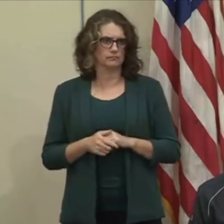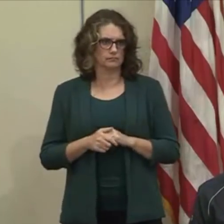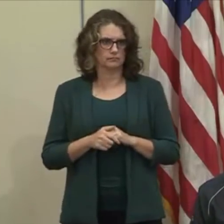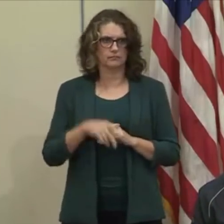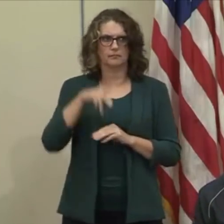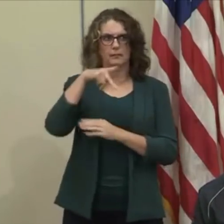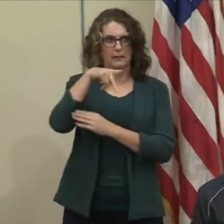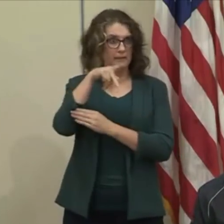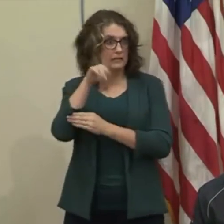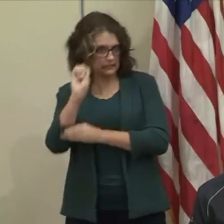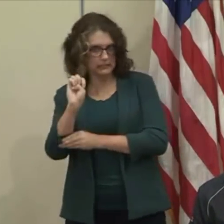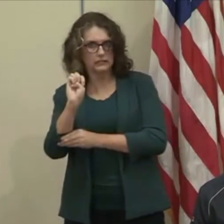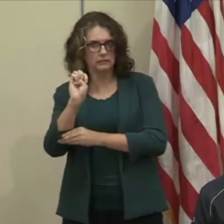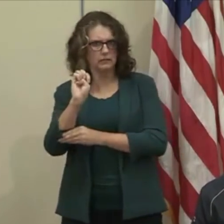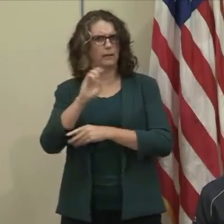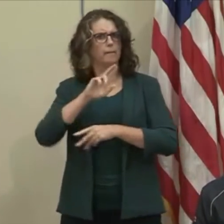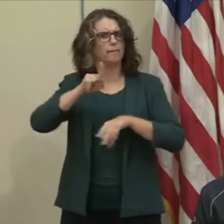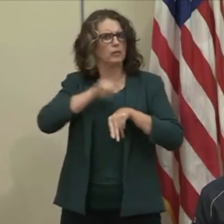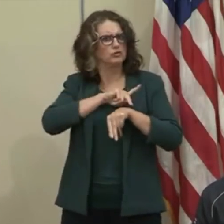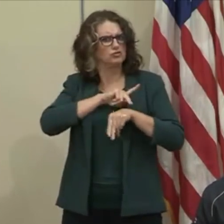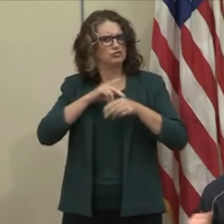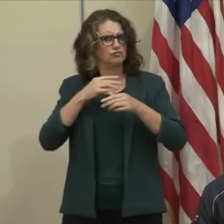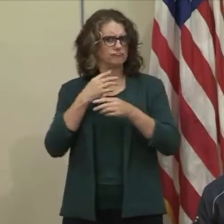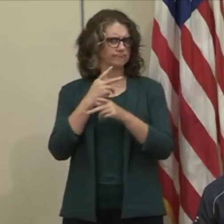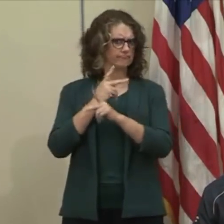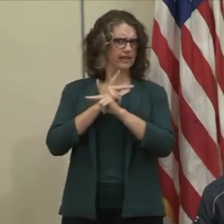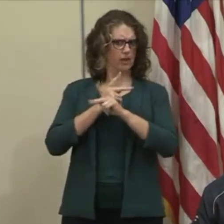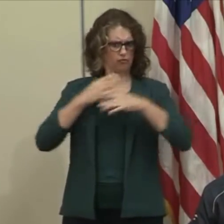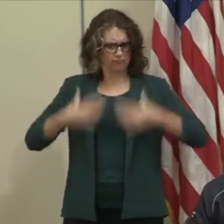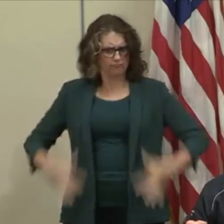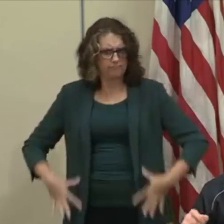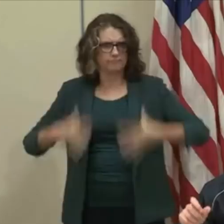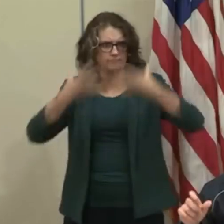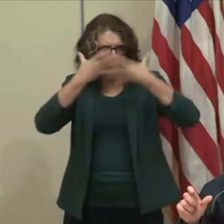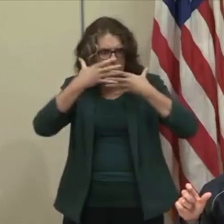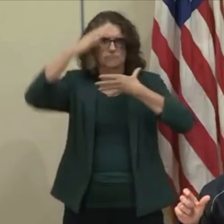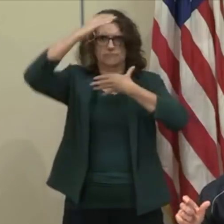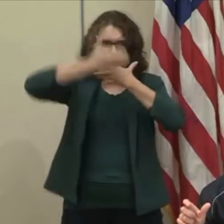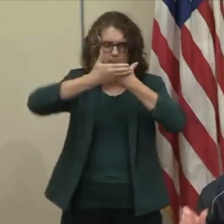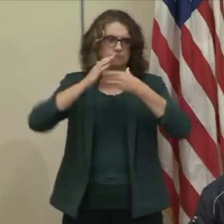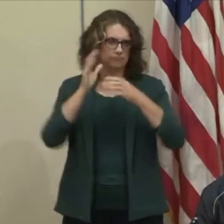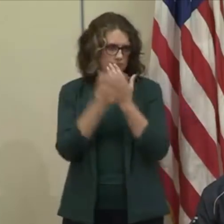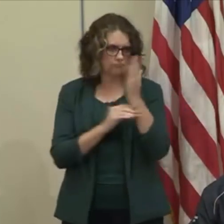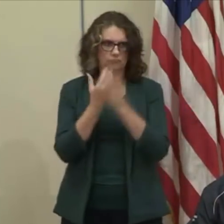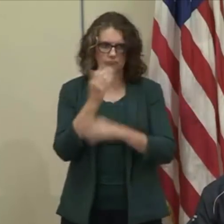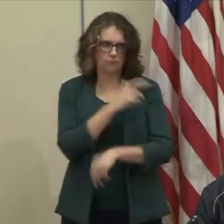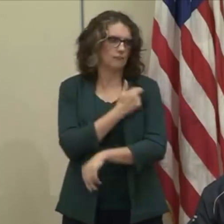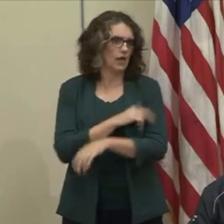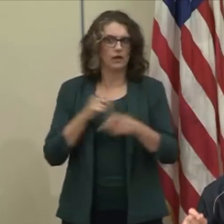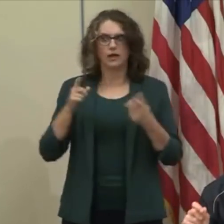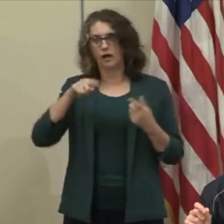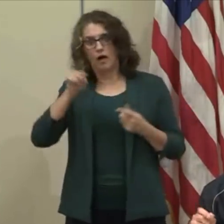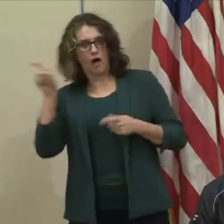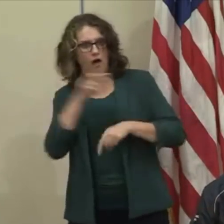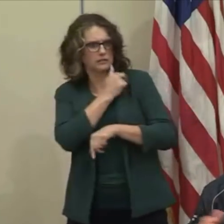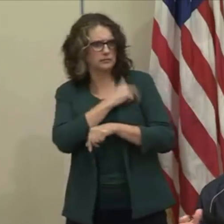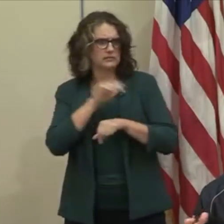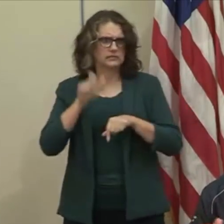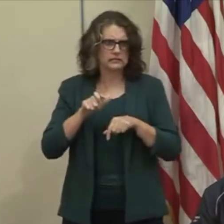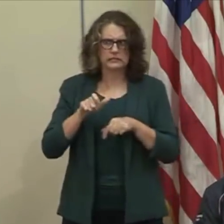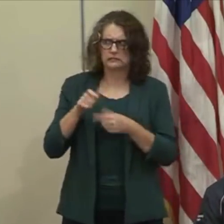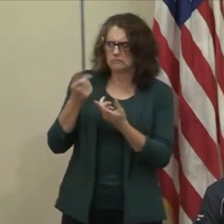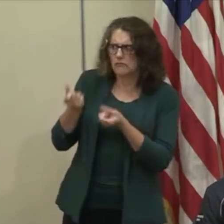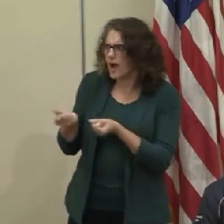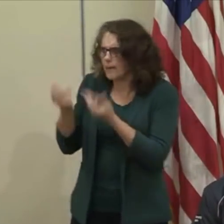different hospitals, so we know exactly what hospitals, their lead times they need, and exactly